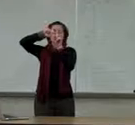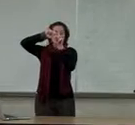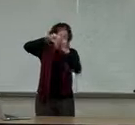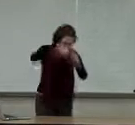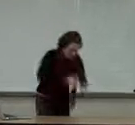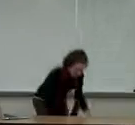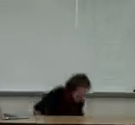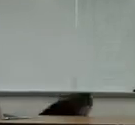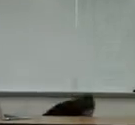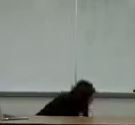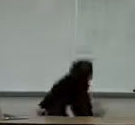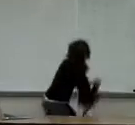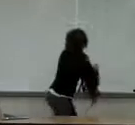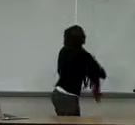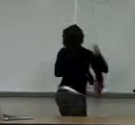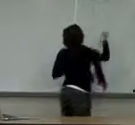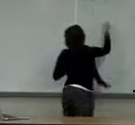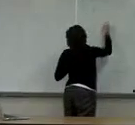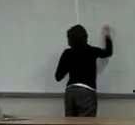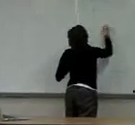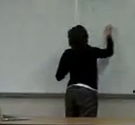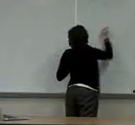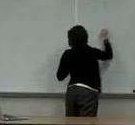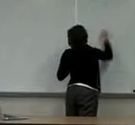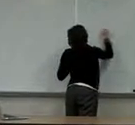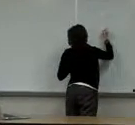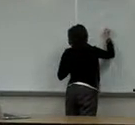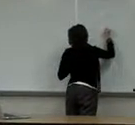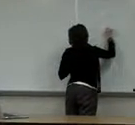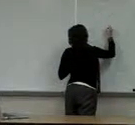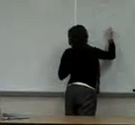is positive. Okay, so this would be a positive slope.